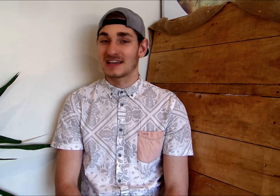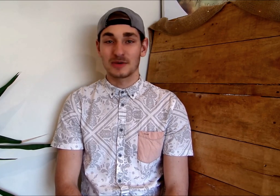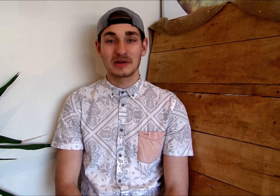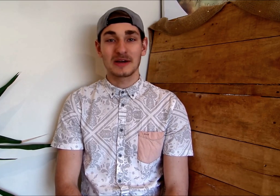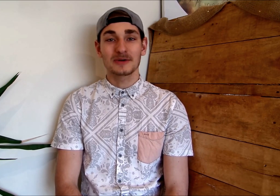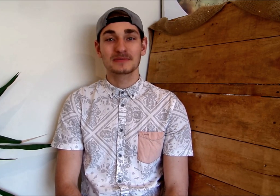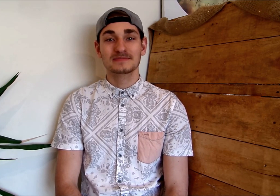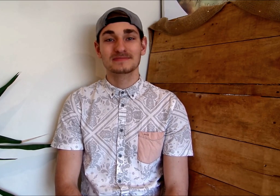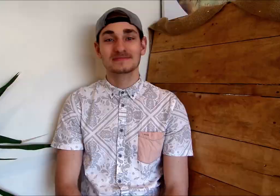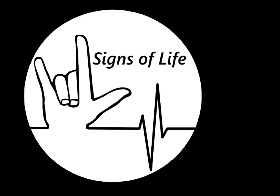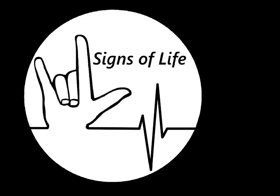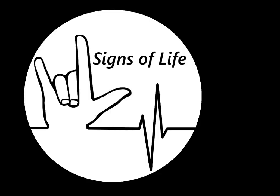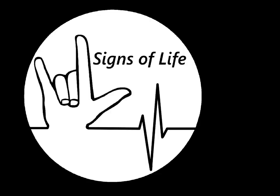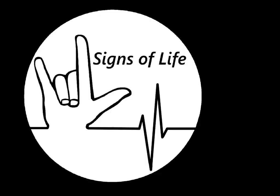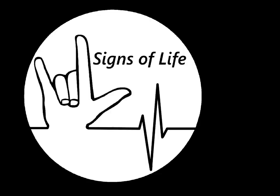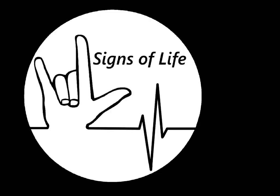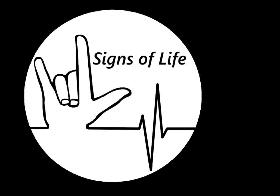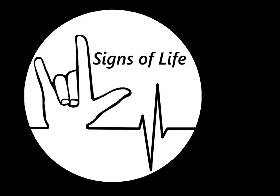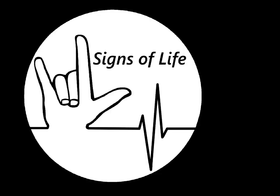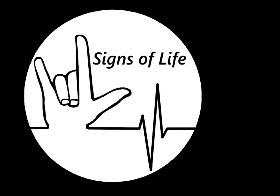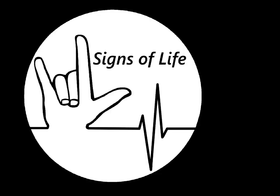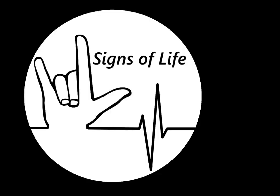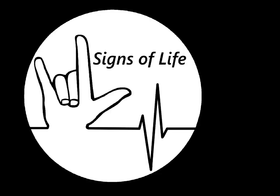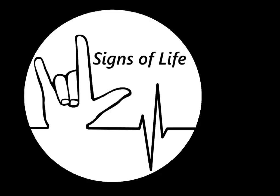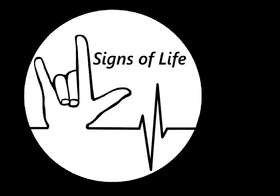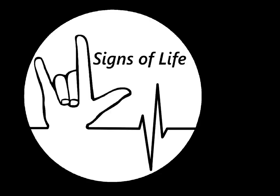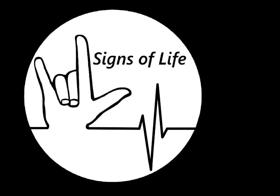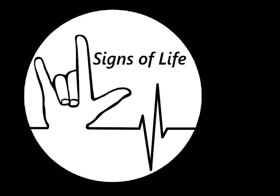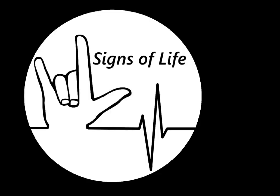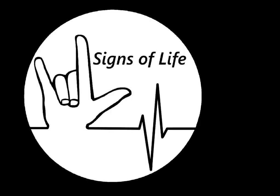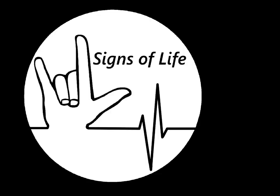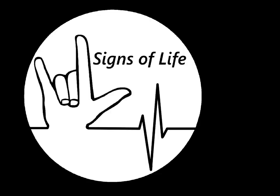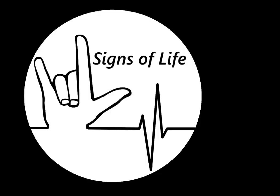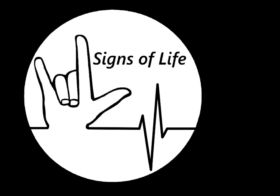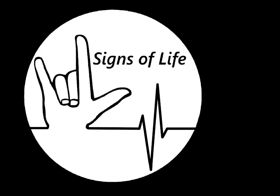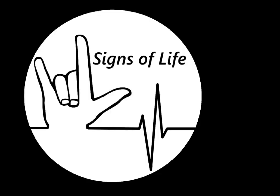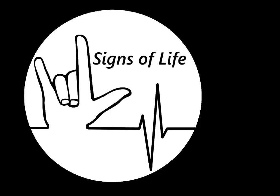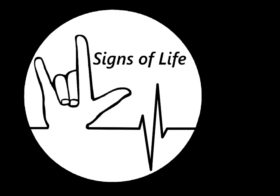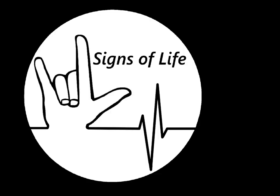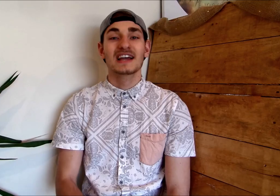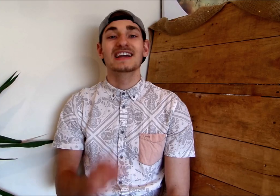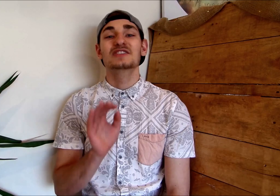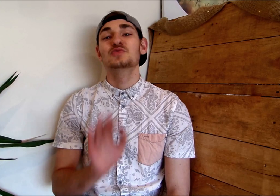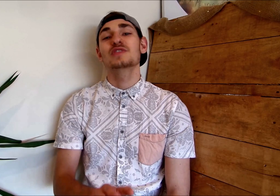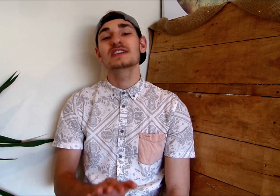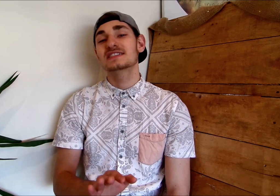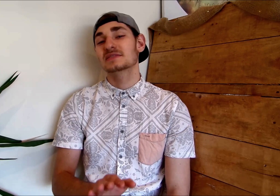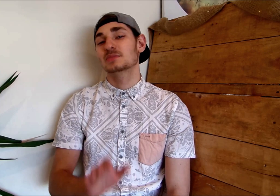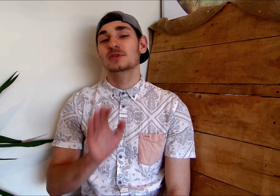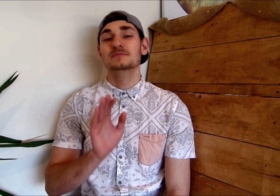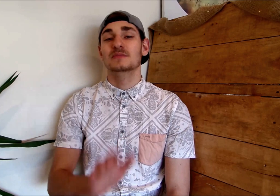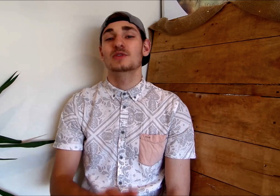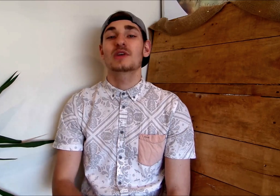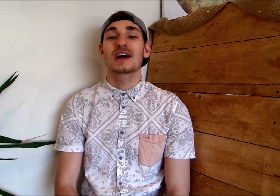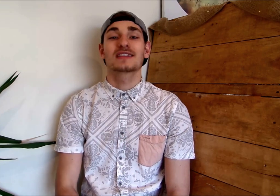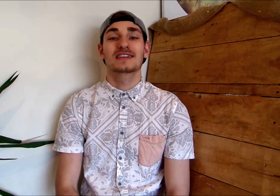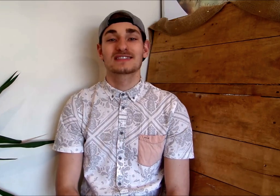Here we go. I'm a little teapot, short and stout. It's really simple. You got this.